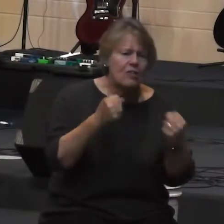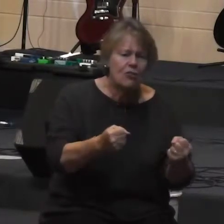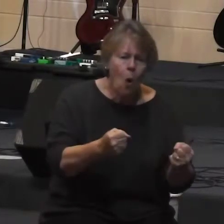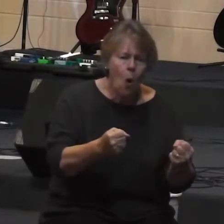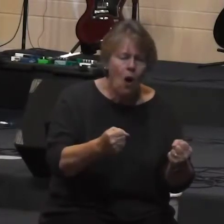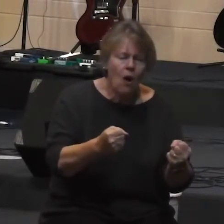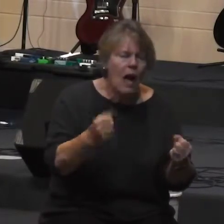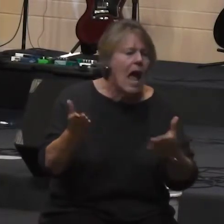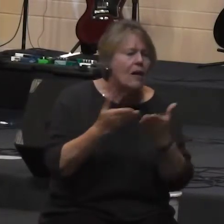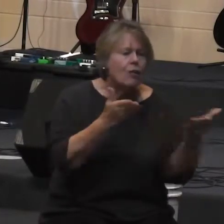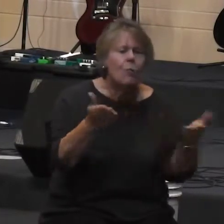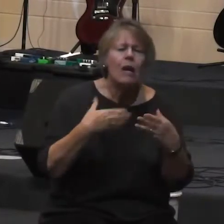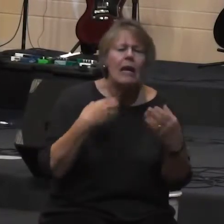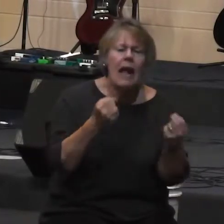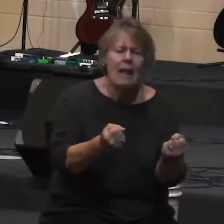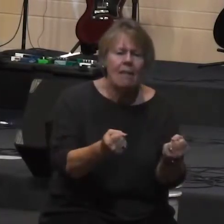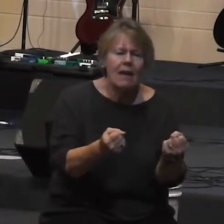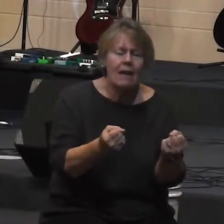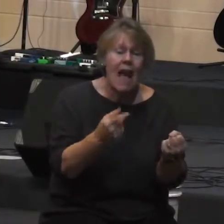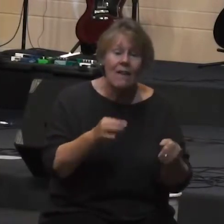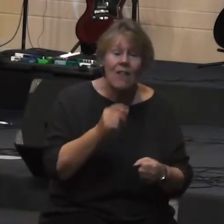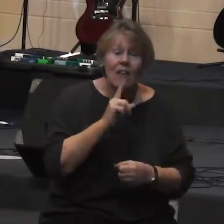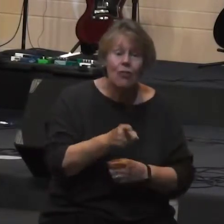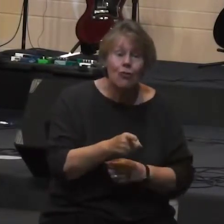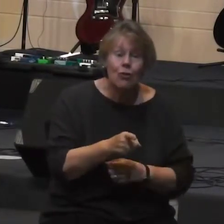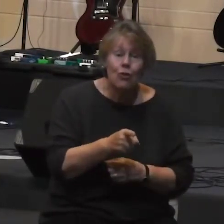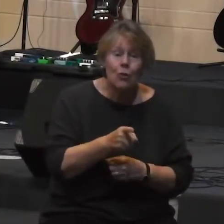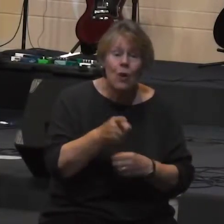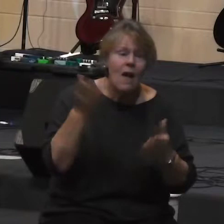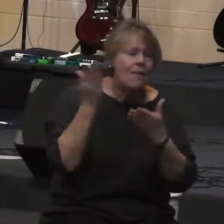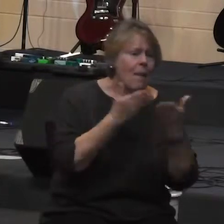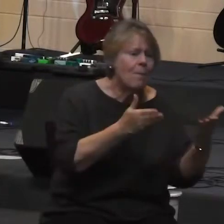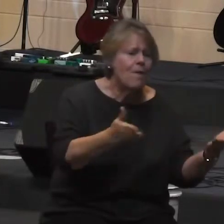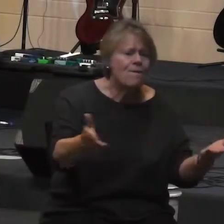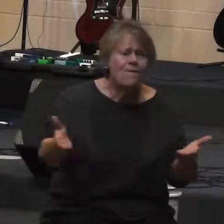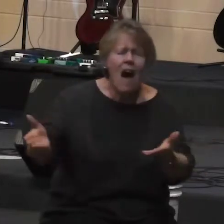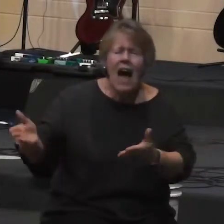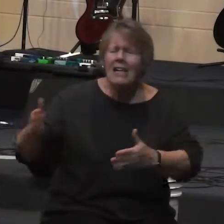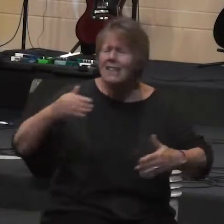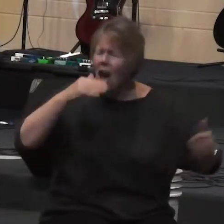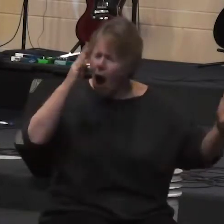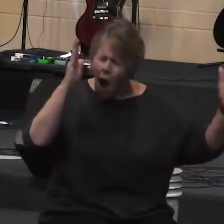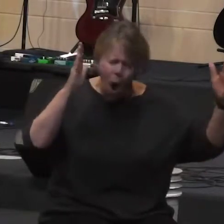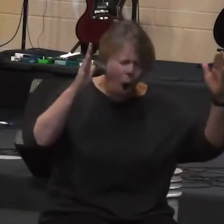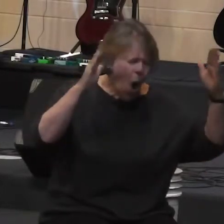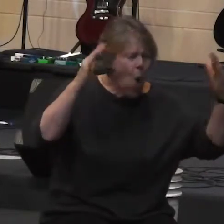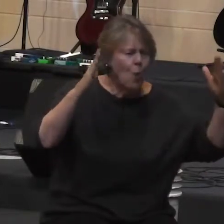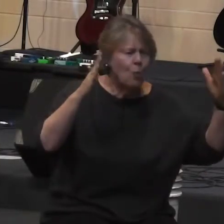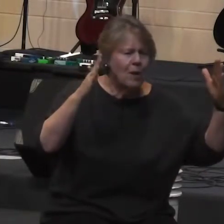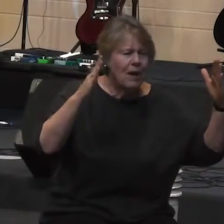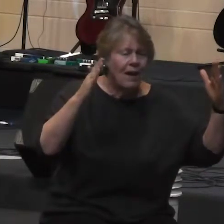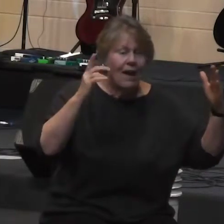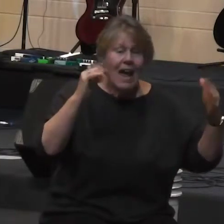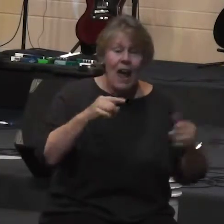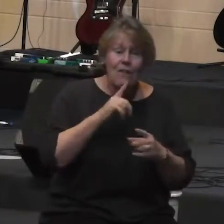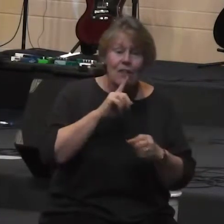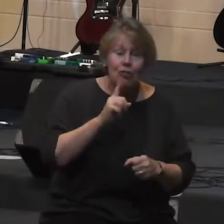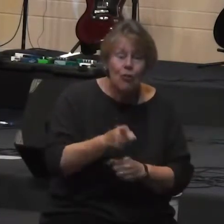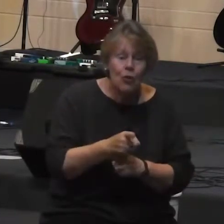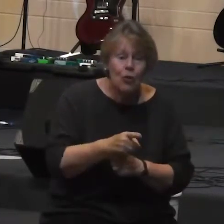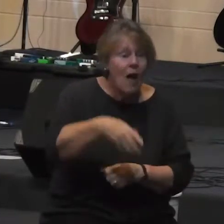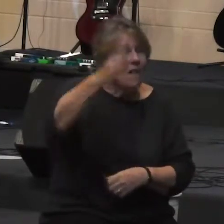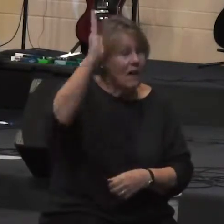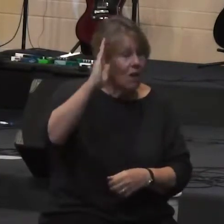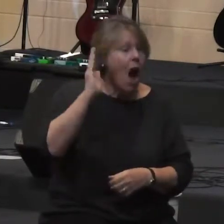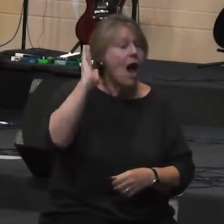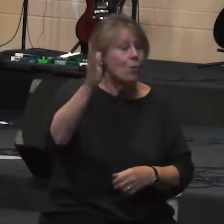that gives us great hope hope if it's true that God is bringing this world somewhere good that God has